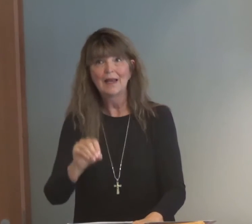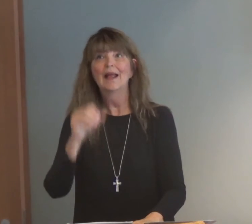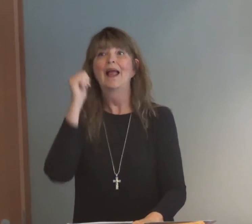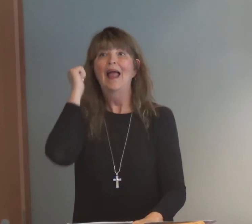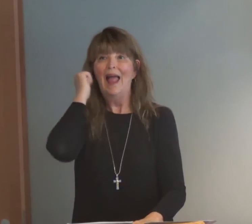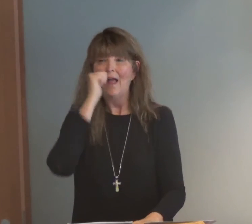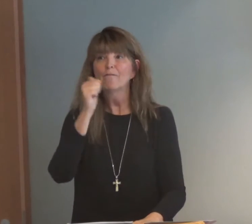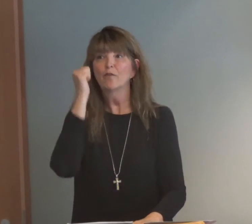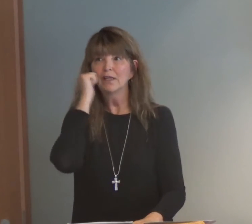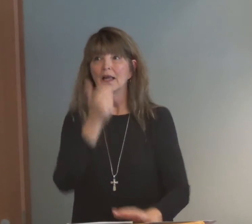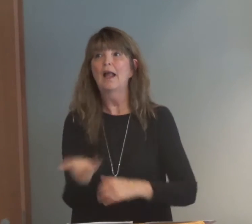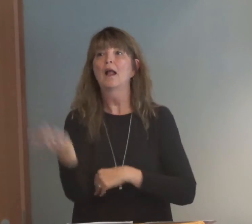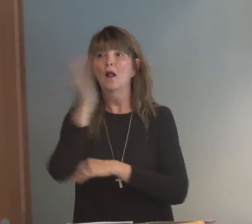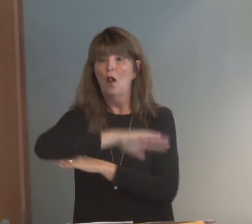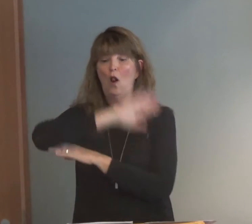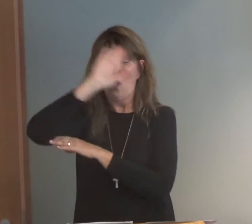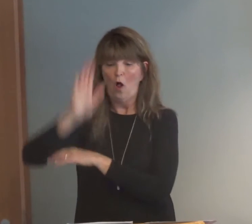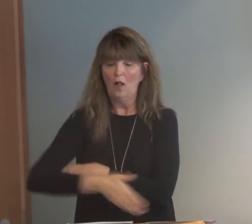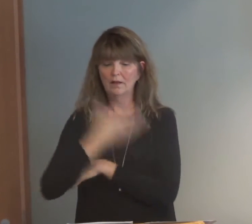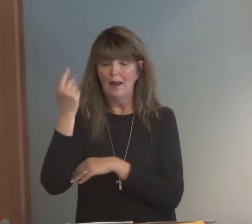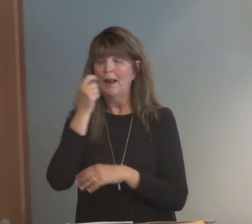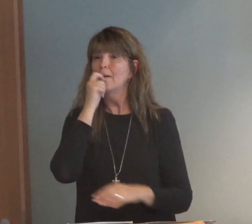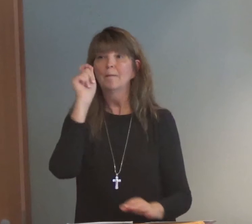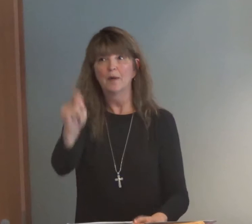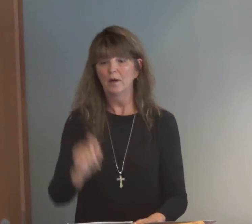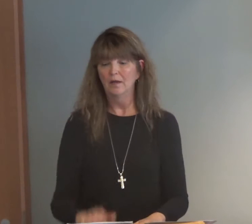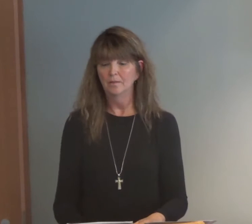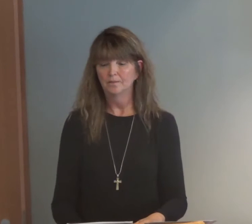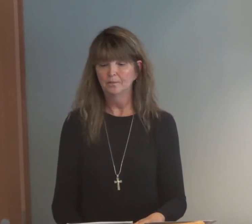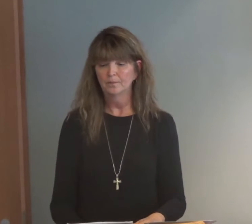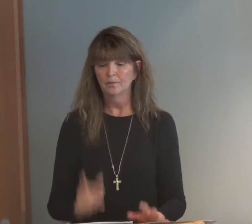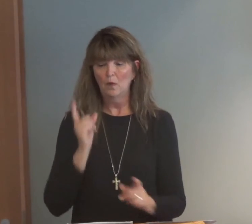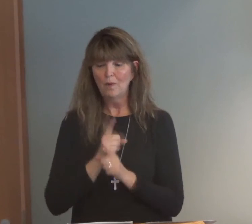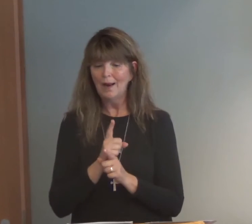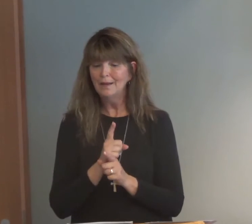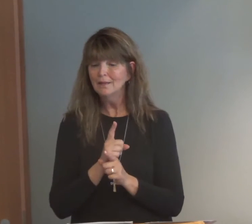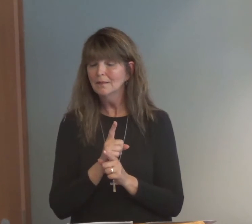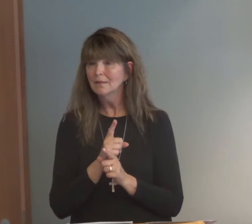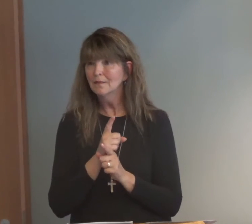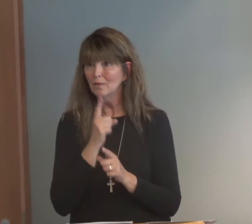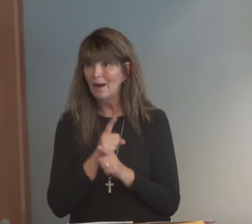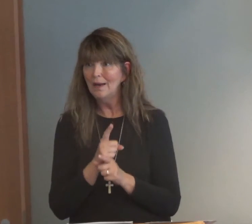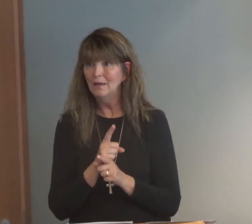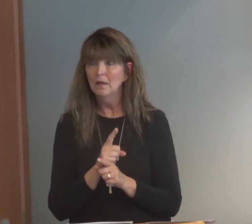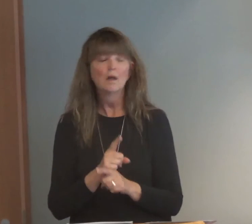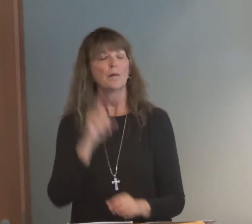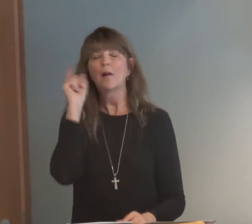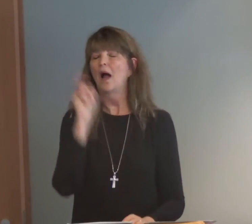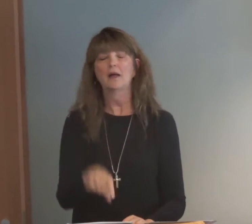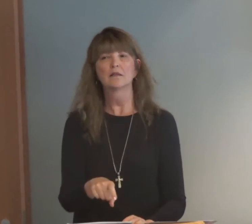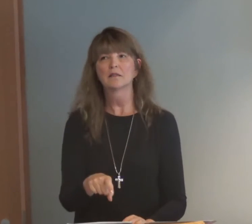A hundred percent of the time, every day, all day long. And that's a fact. Wouldn't you agree?